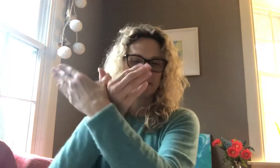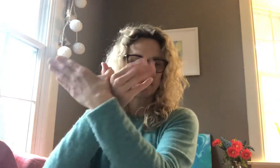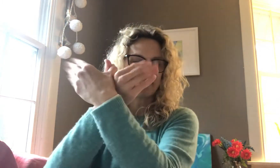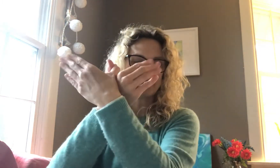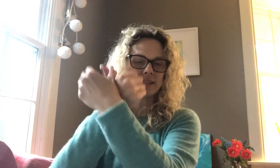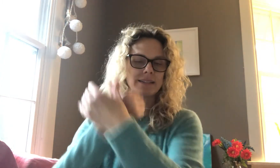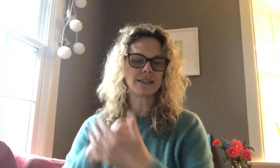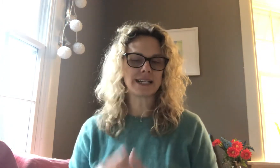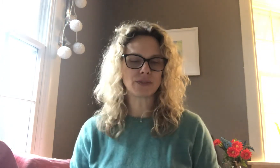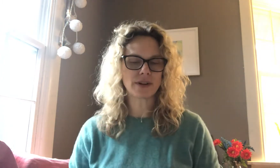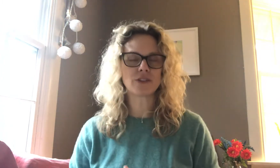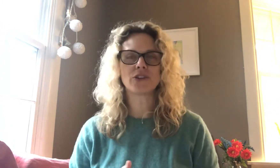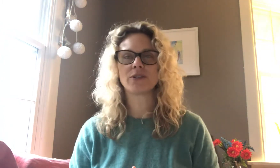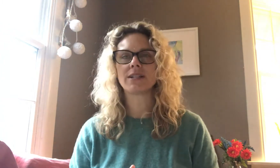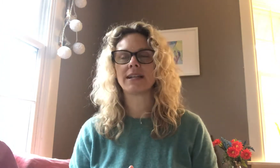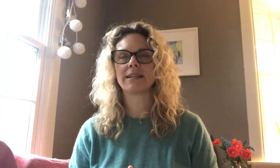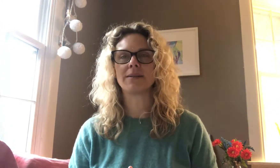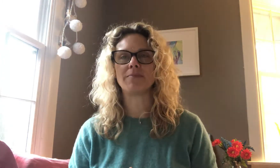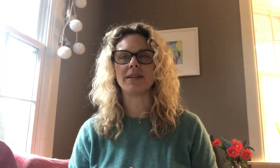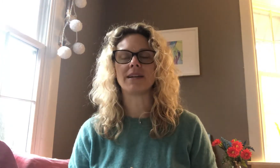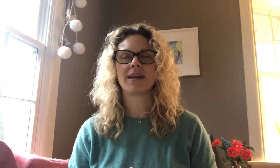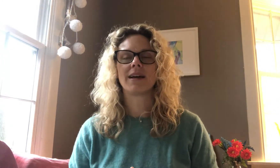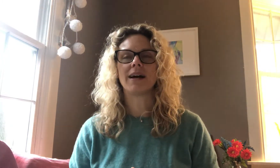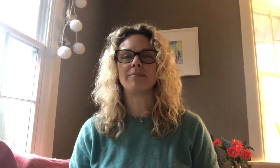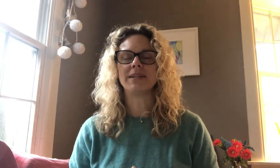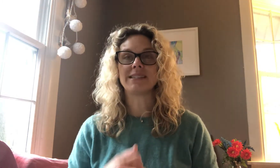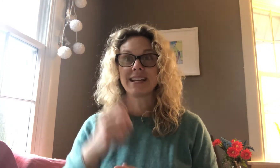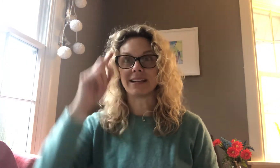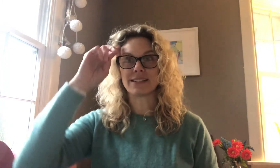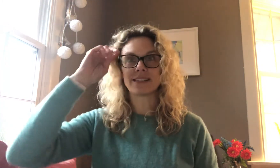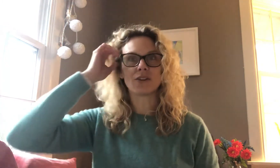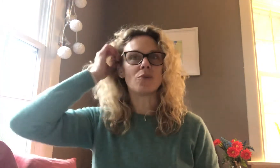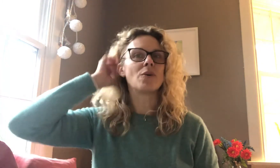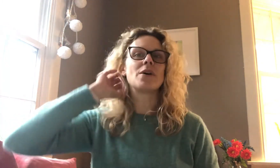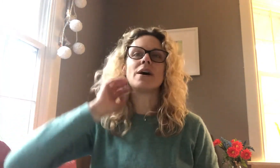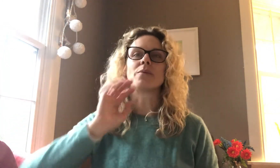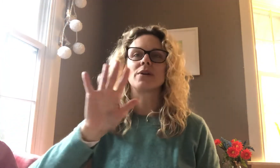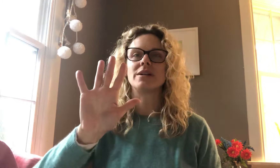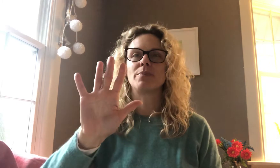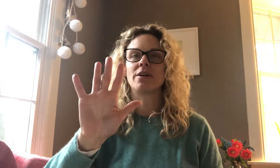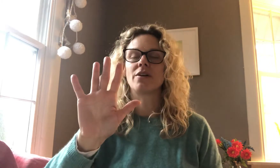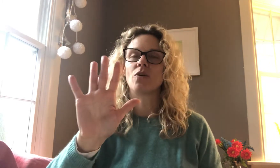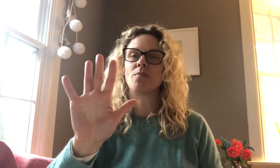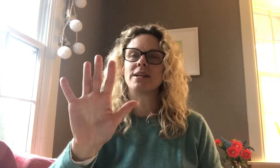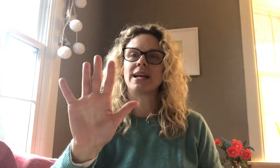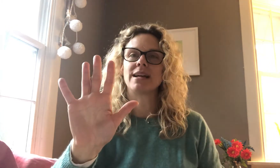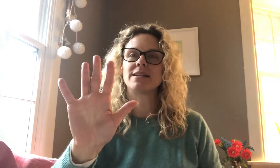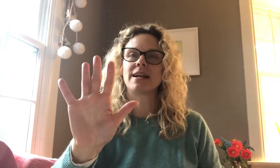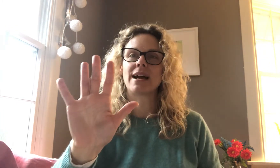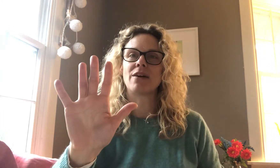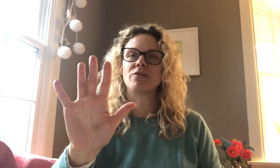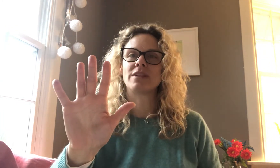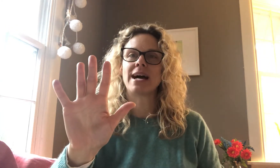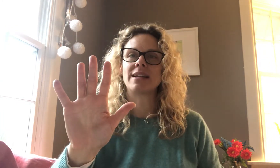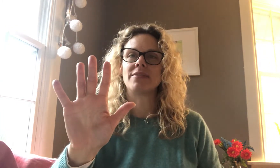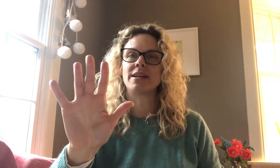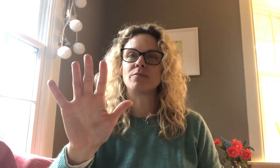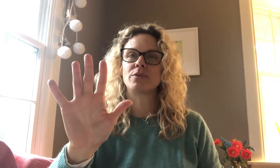And then the last one I'll show you today is a bee. A bee stings. So we're gonna put our open hand out flat and then push